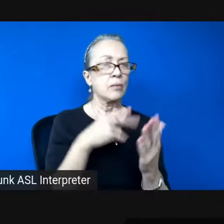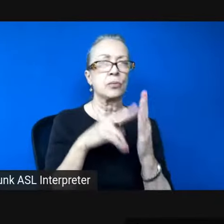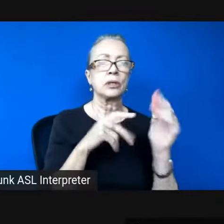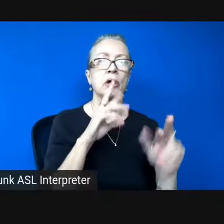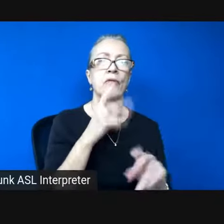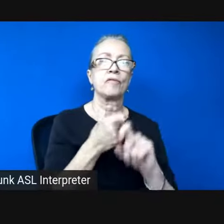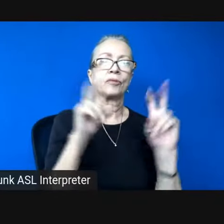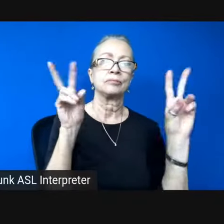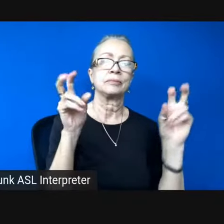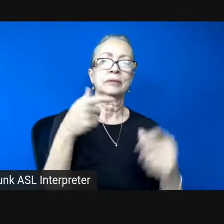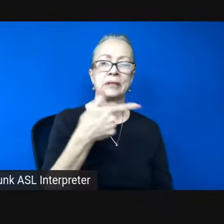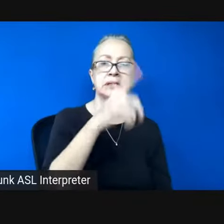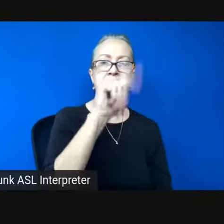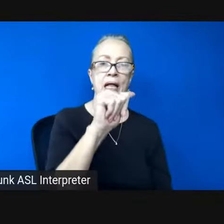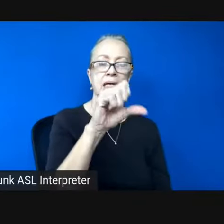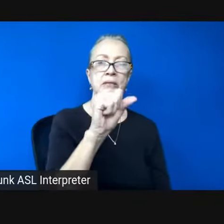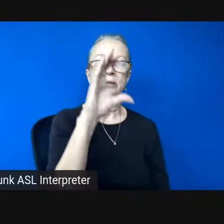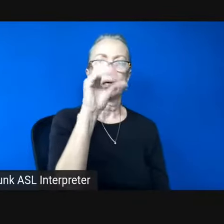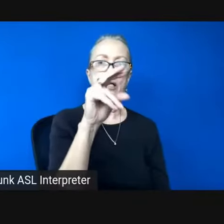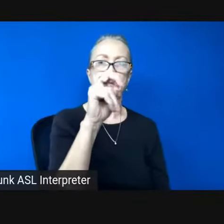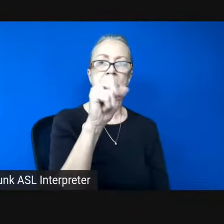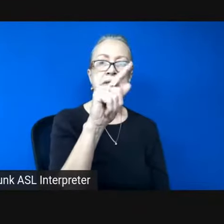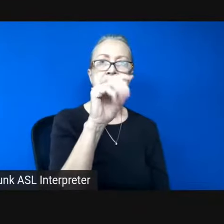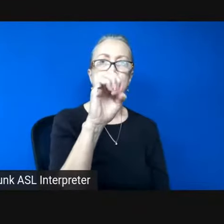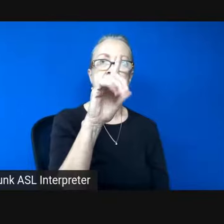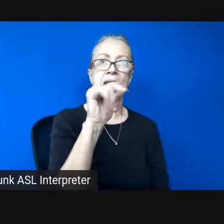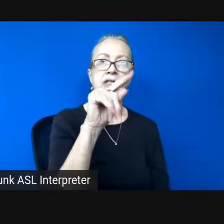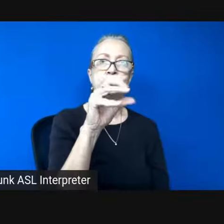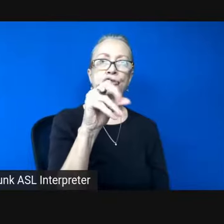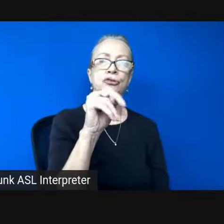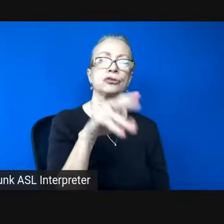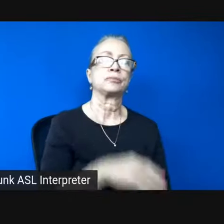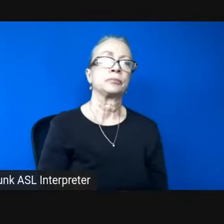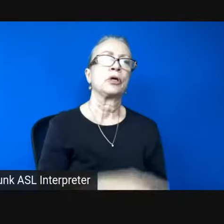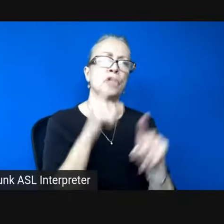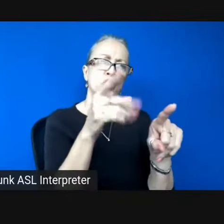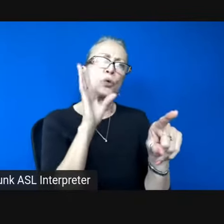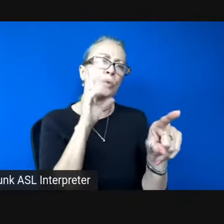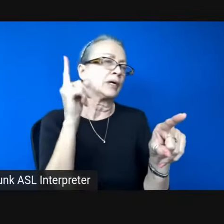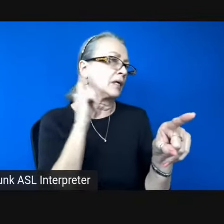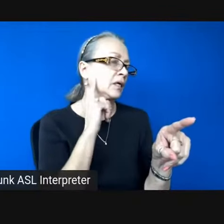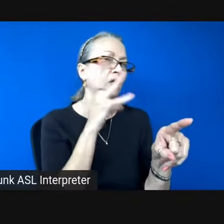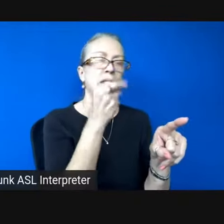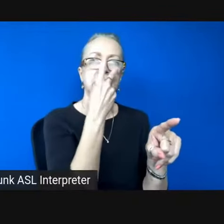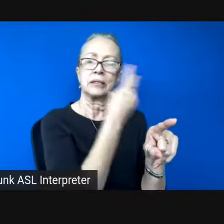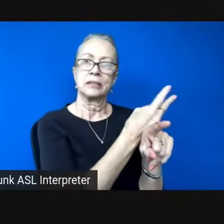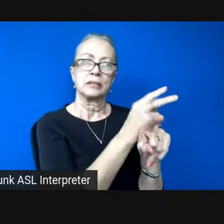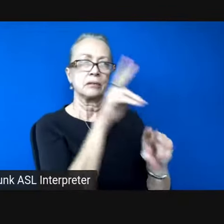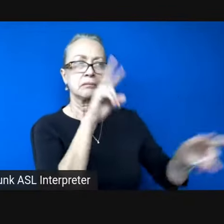and you're going to hear see a vision of China in the mid-1980s